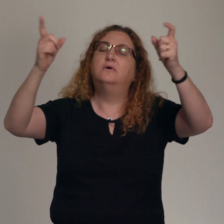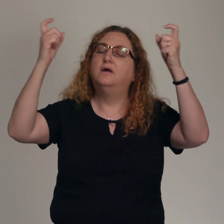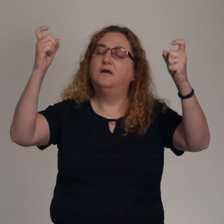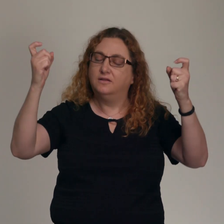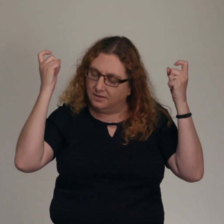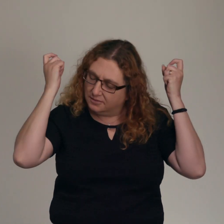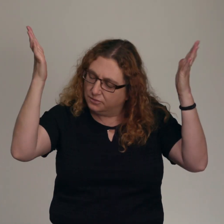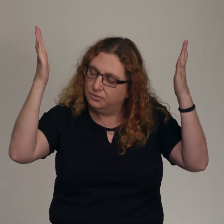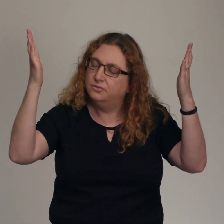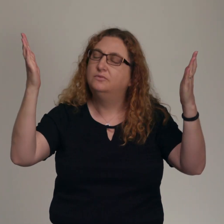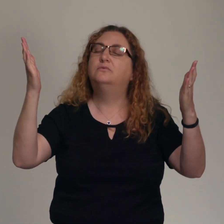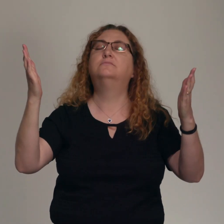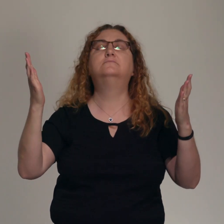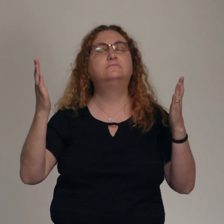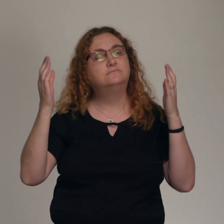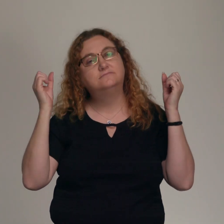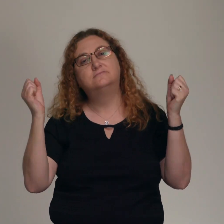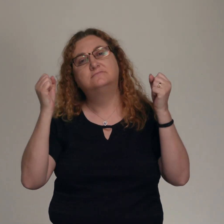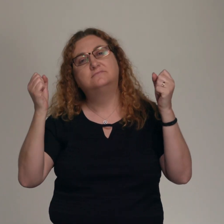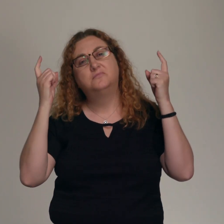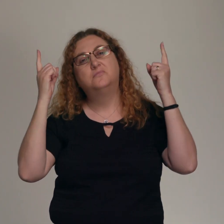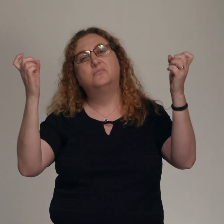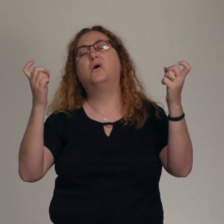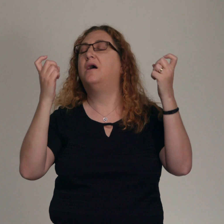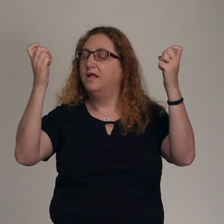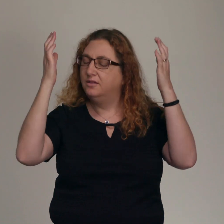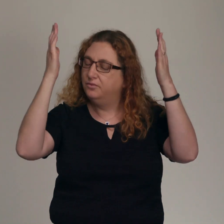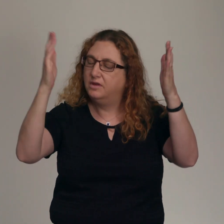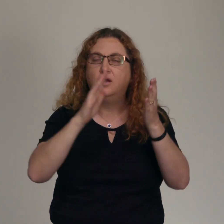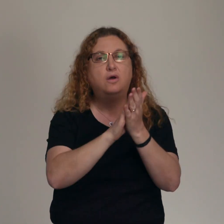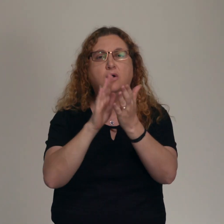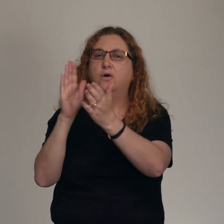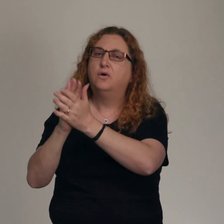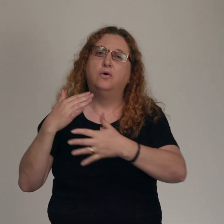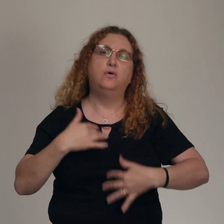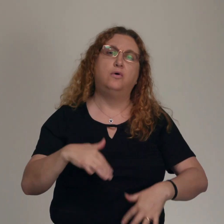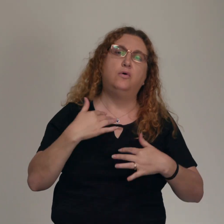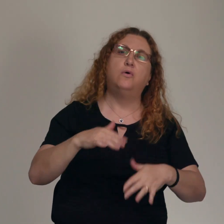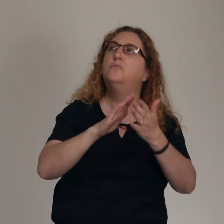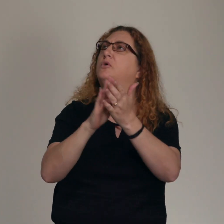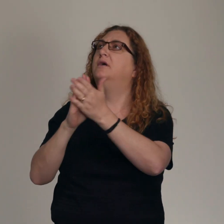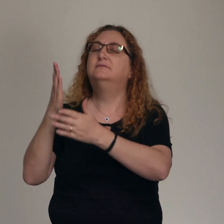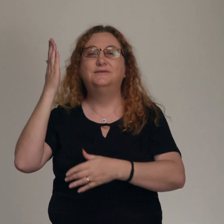hallelujah Oh, praise Him, oh, praise Him